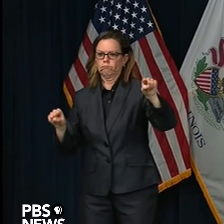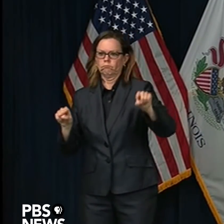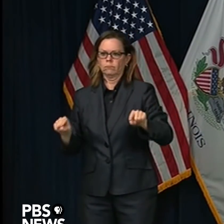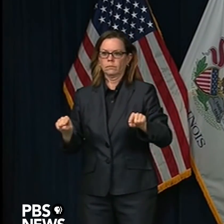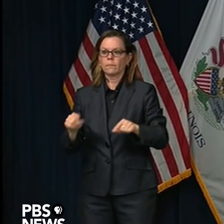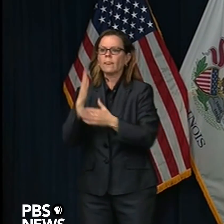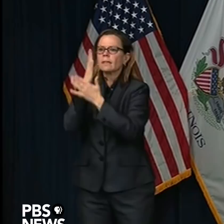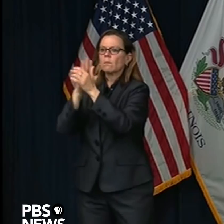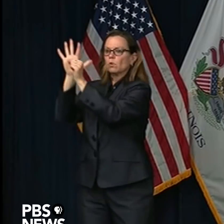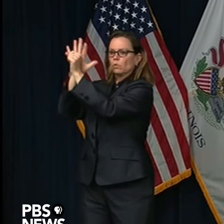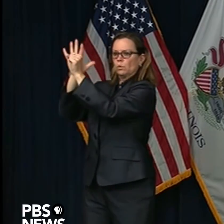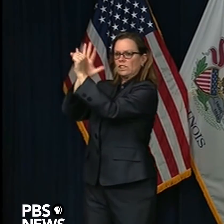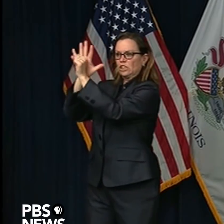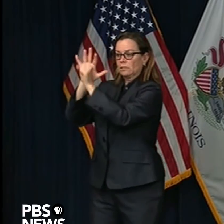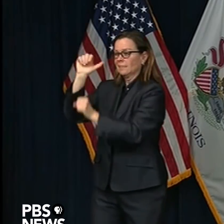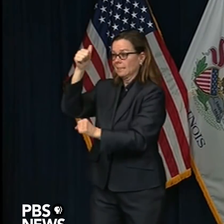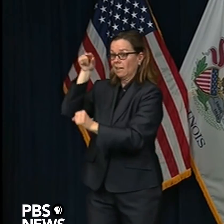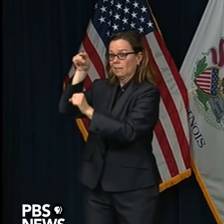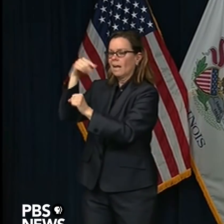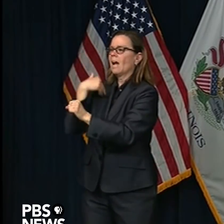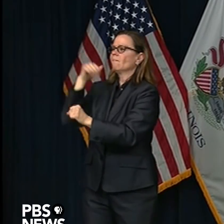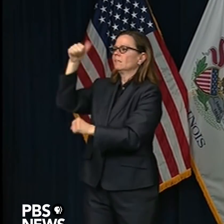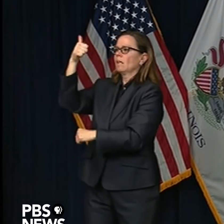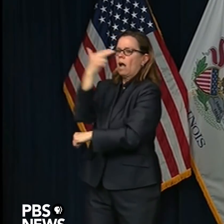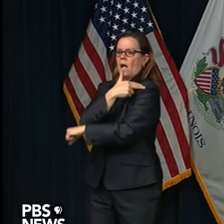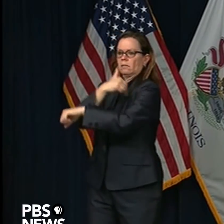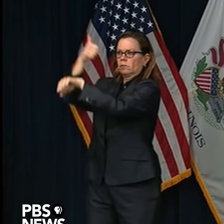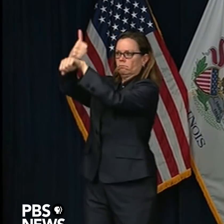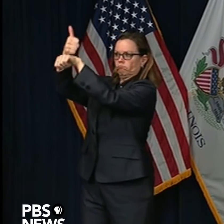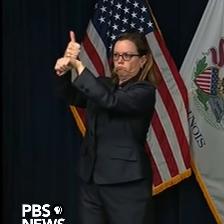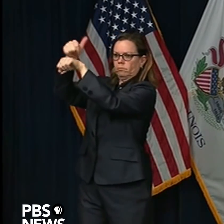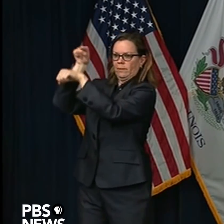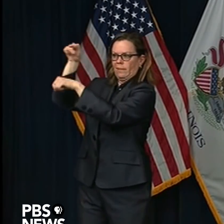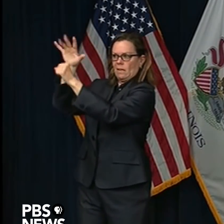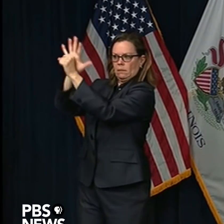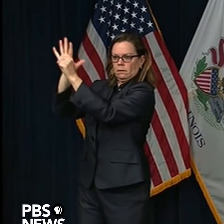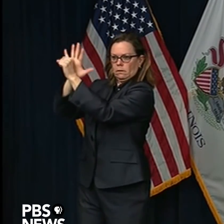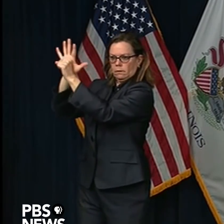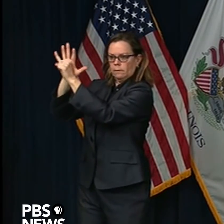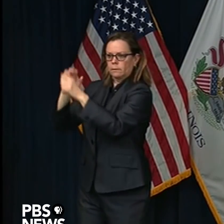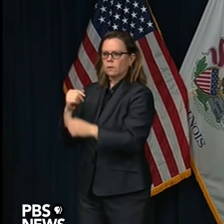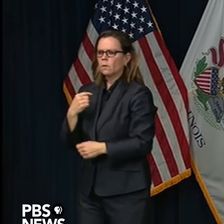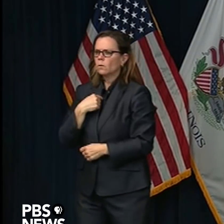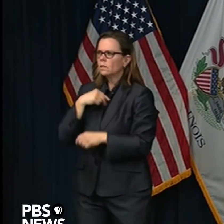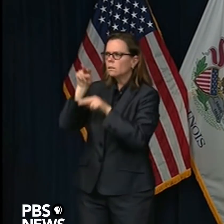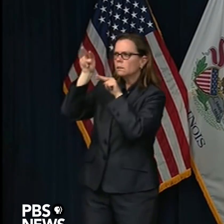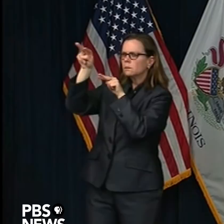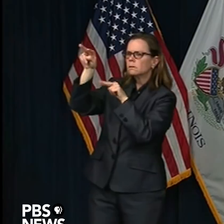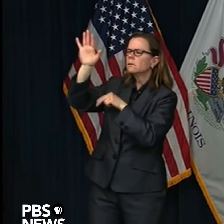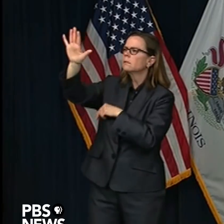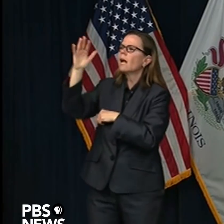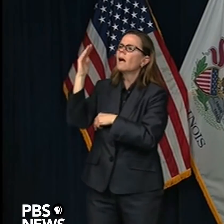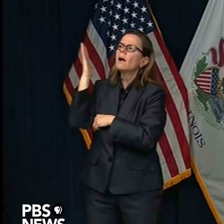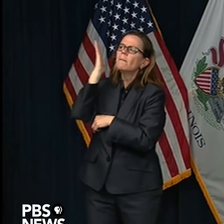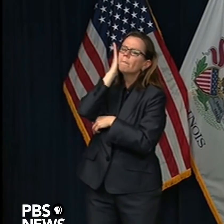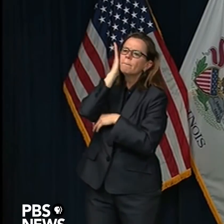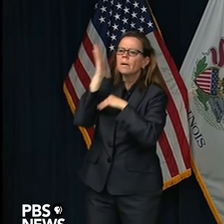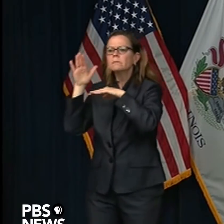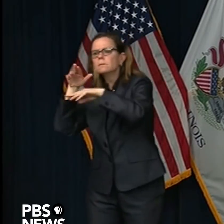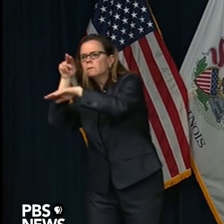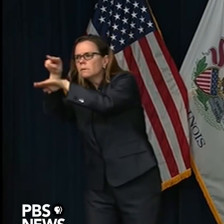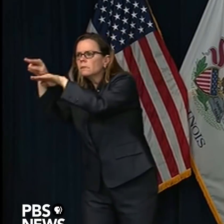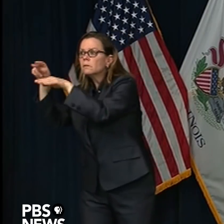this, again, that's one of the roles of public health is actually to follow bed availability, ICU capacity, vent